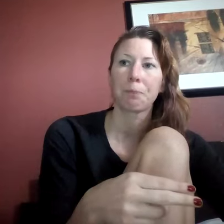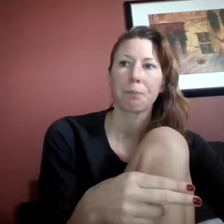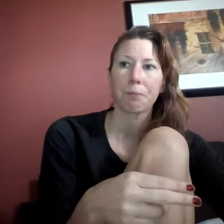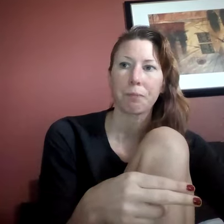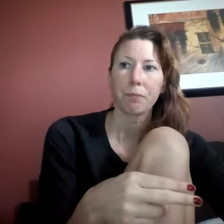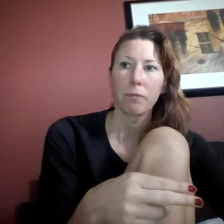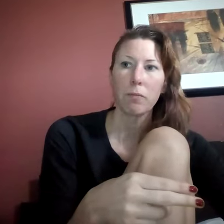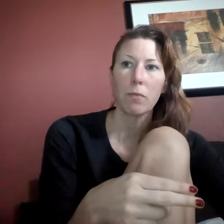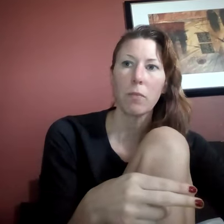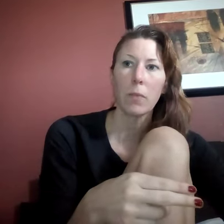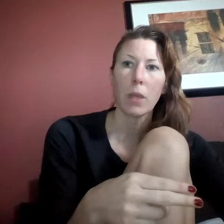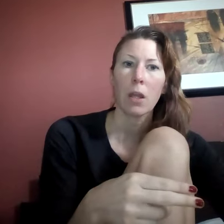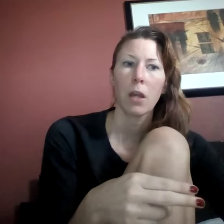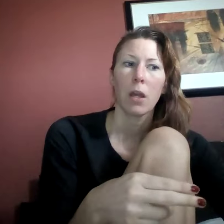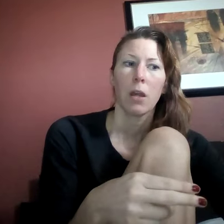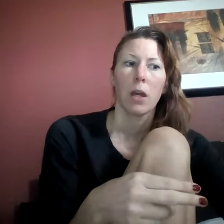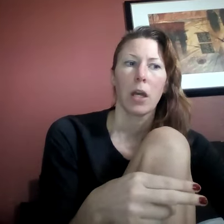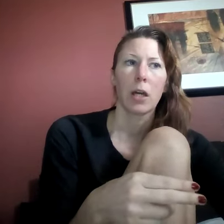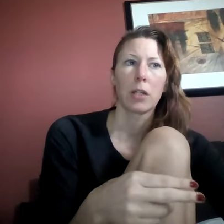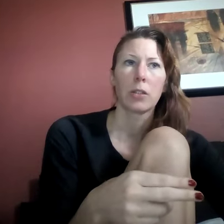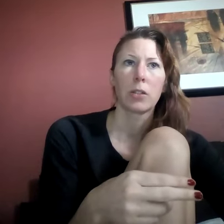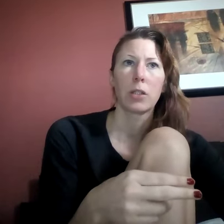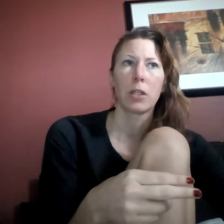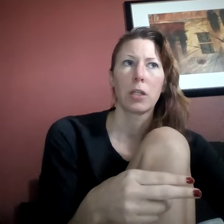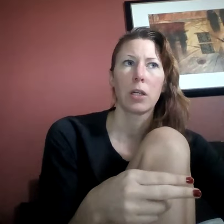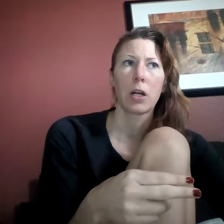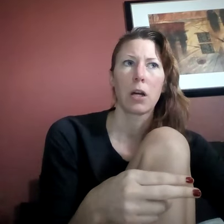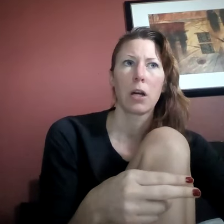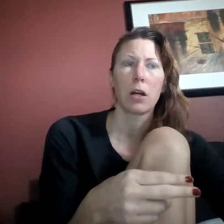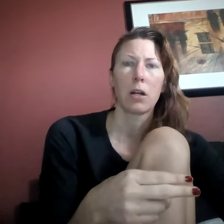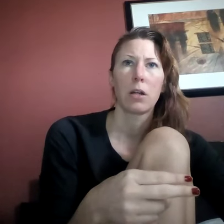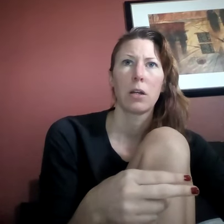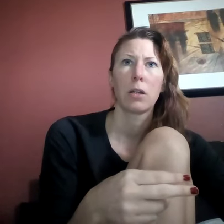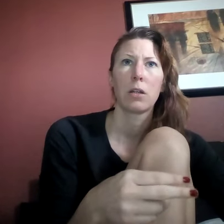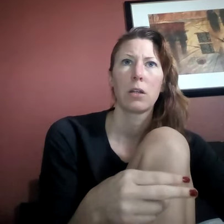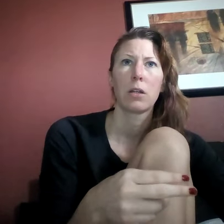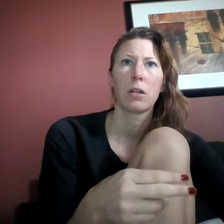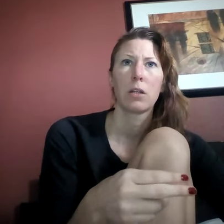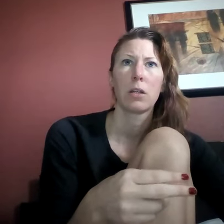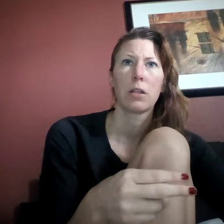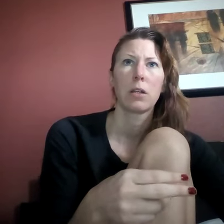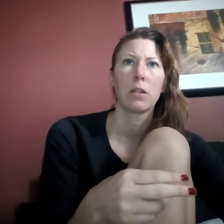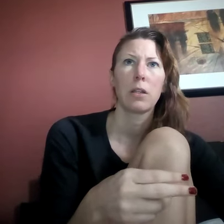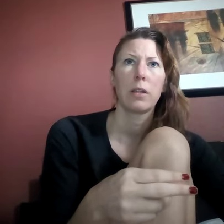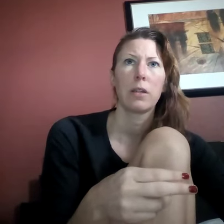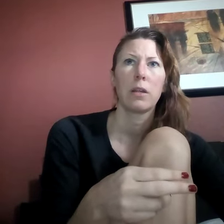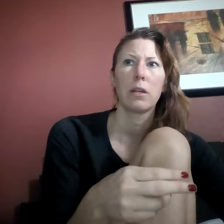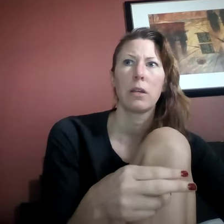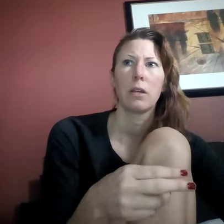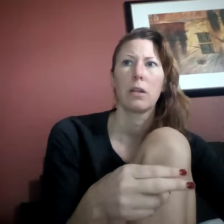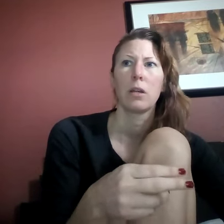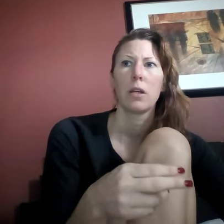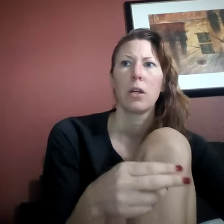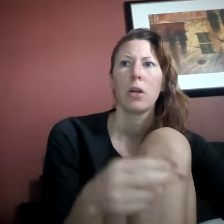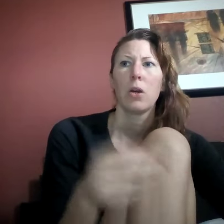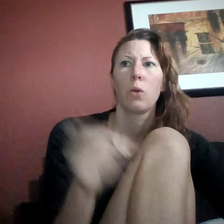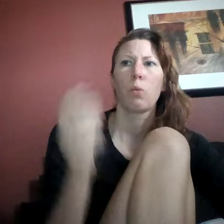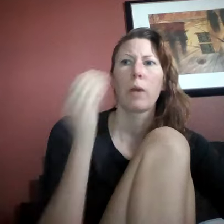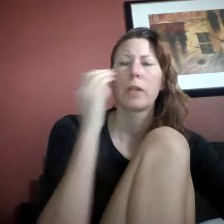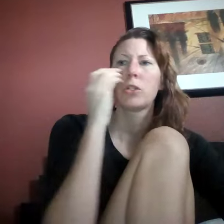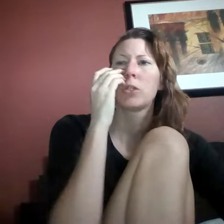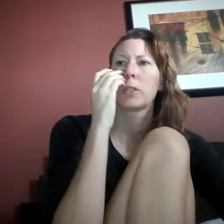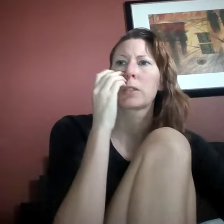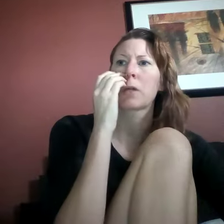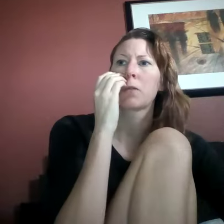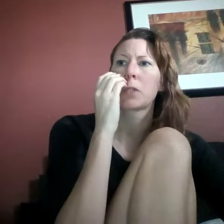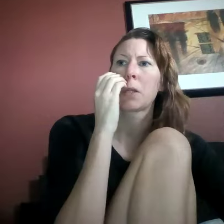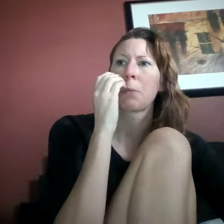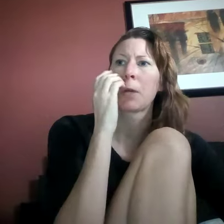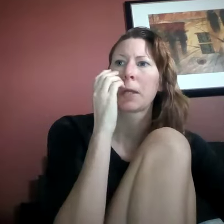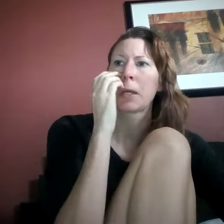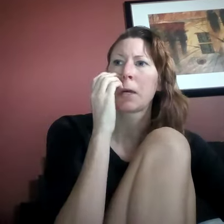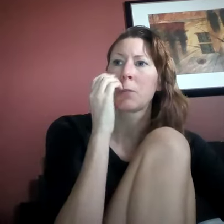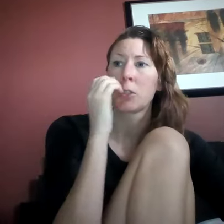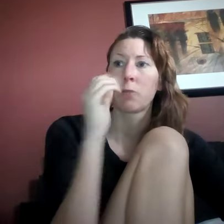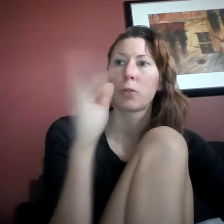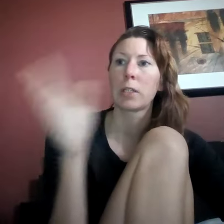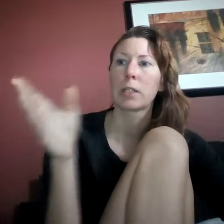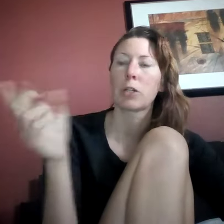and the, uh, the, when she discovers that I'm waking up, she freaks out.